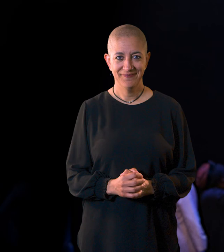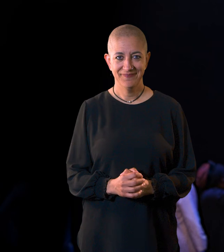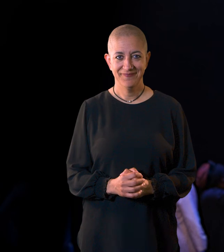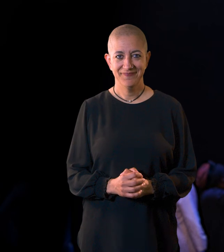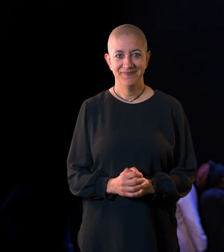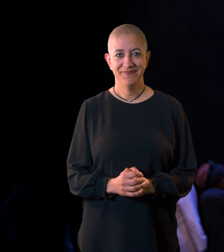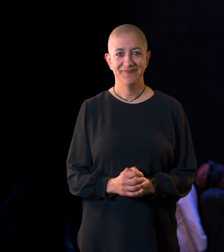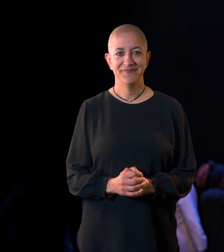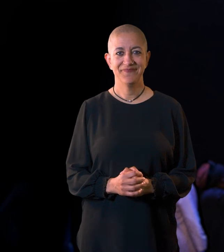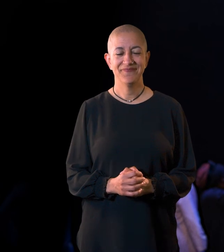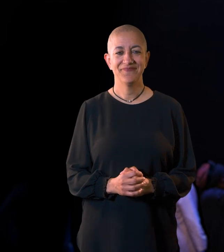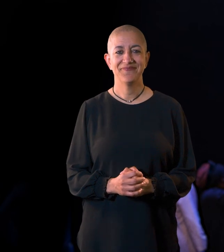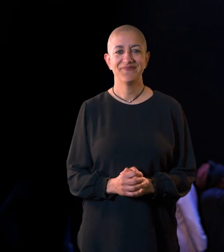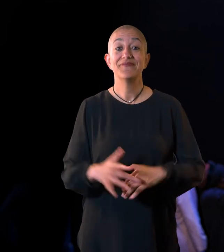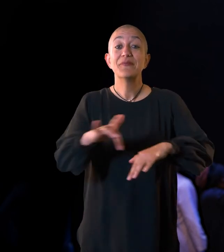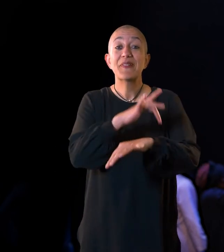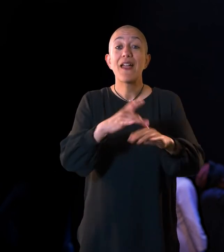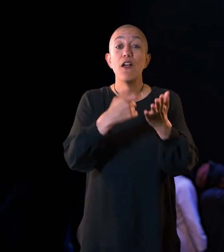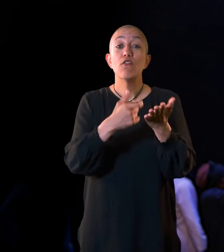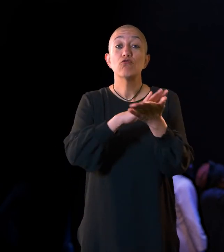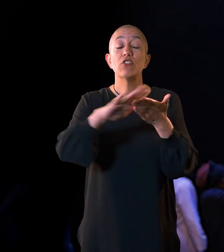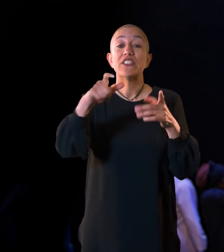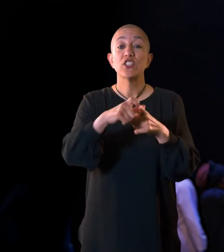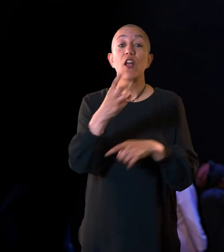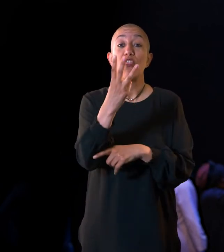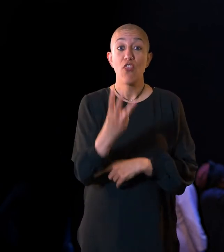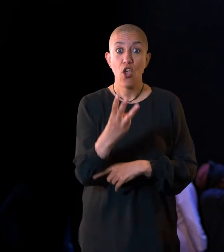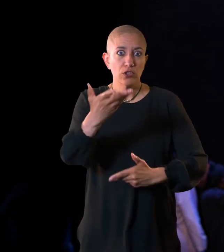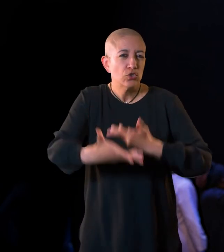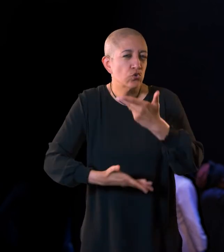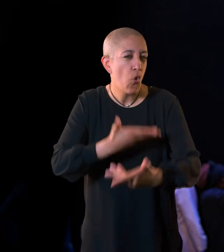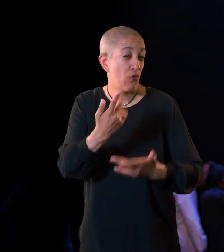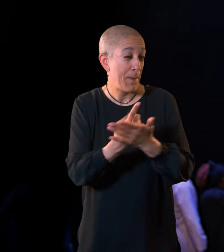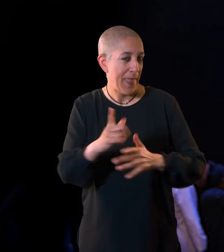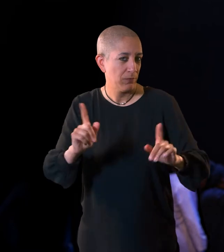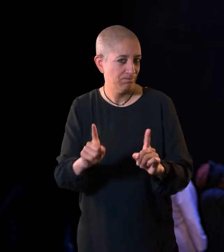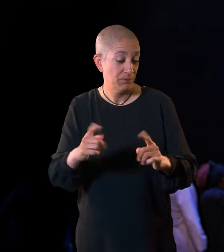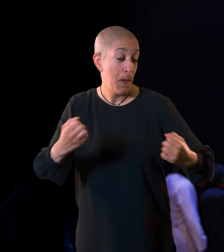Richard III is a story of power, manipulation and deceit.